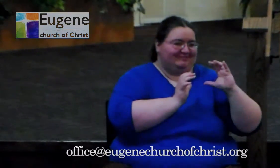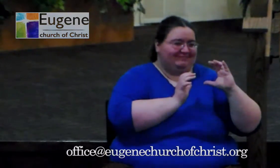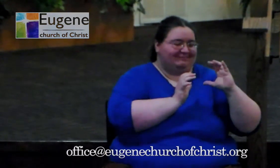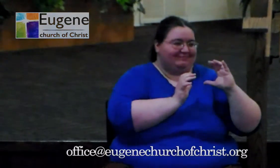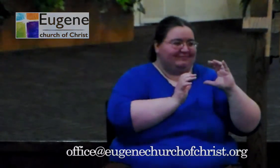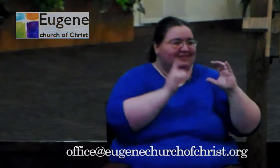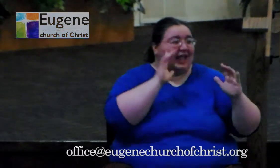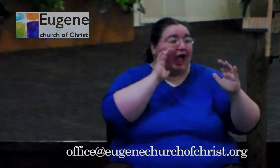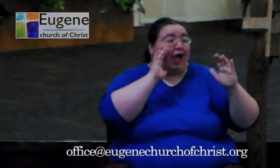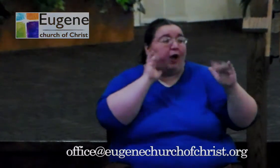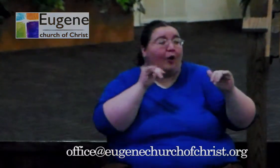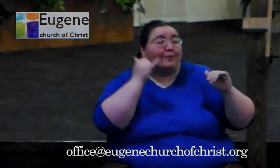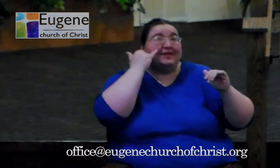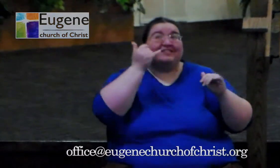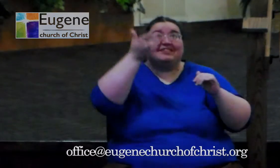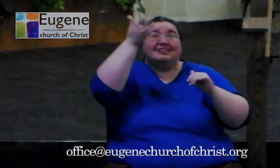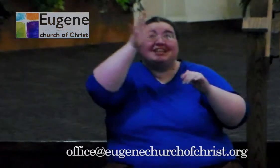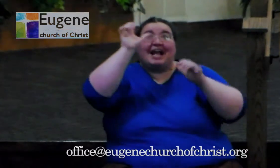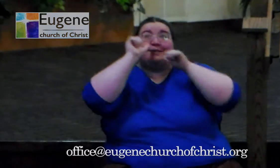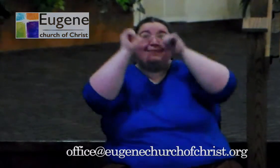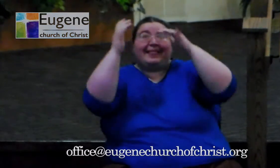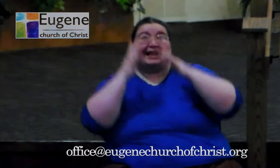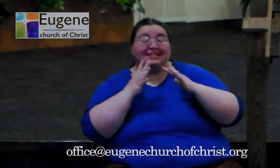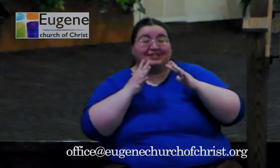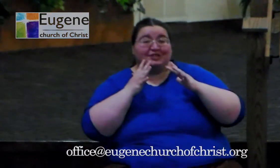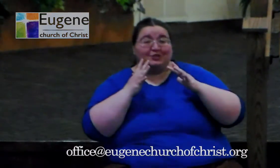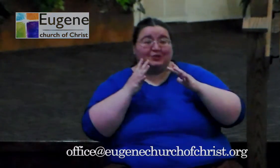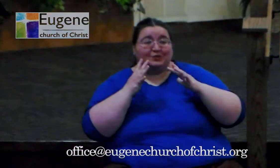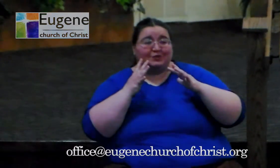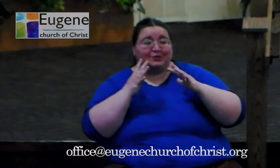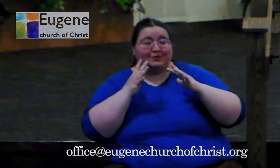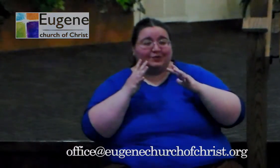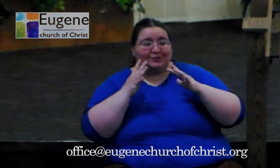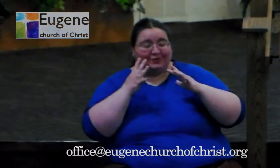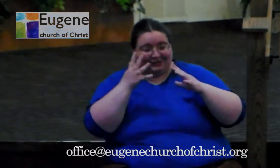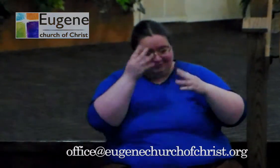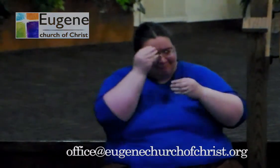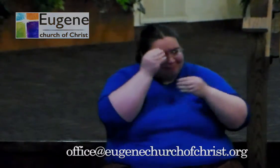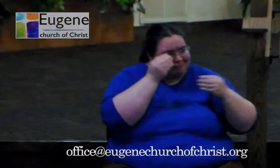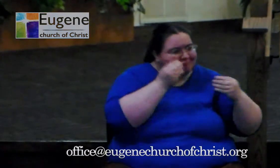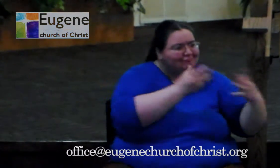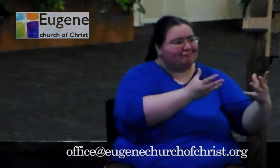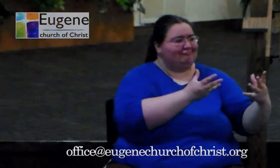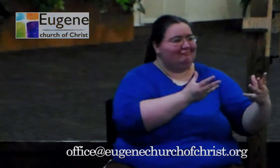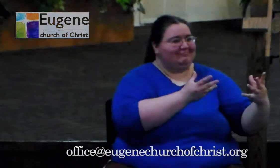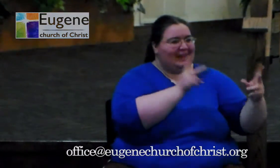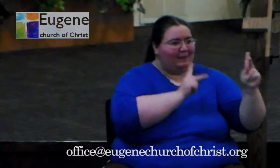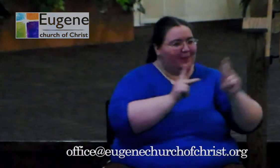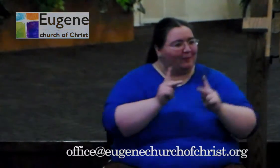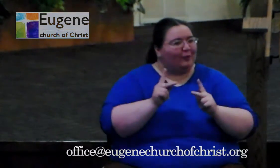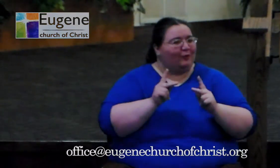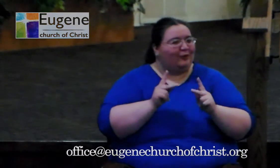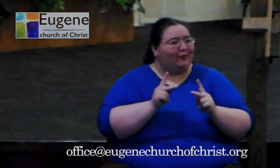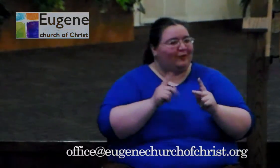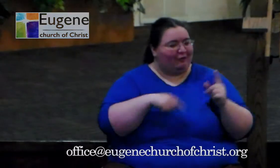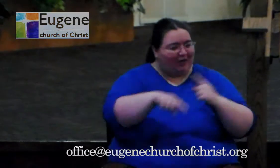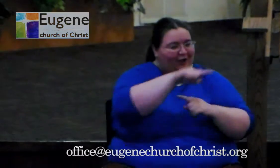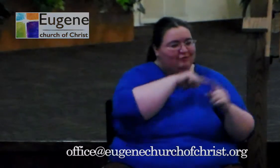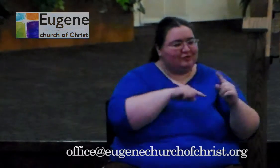you will attribute that to God and that people around you will notice that, and maybe that's where the conversation begins. I hope when you have a neighbor that is in need, you will reach